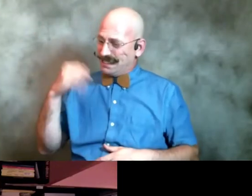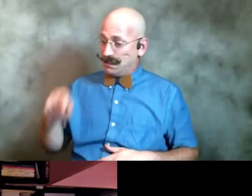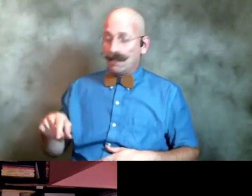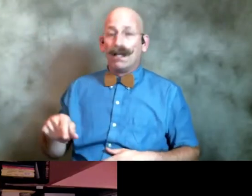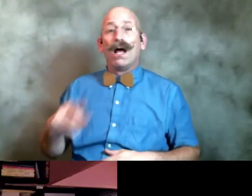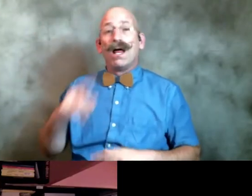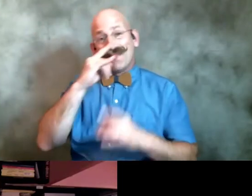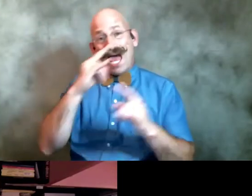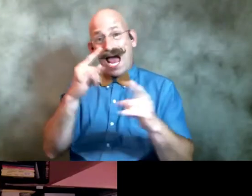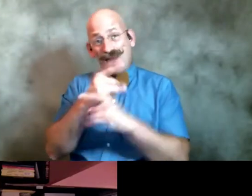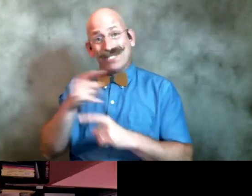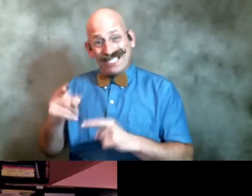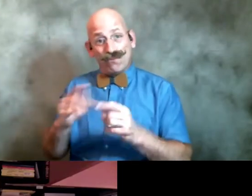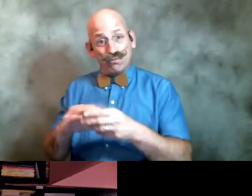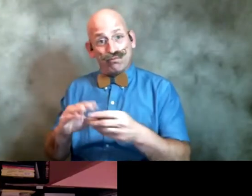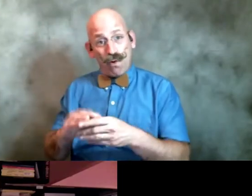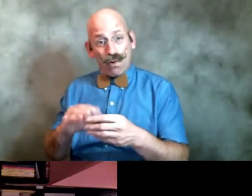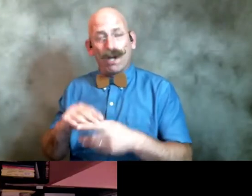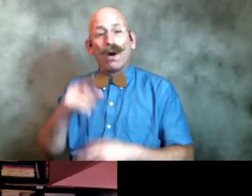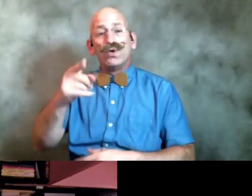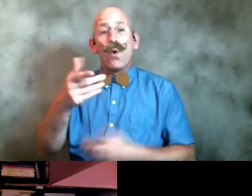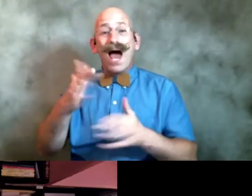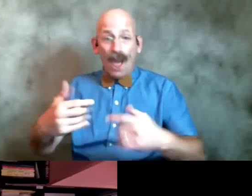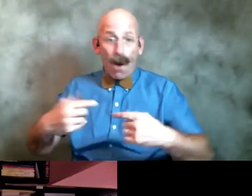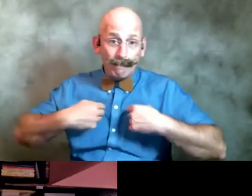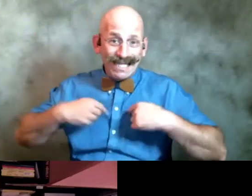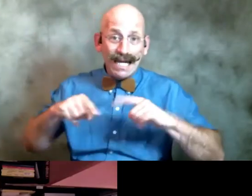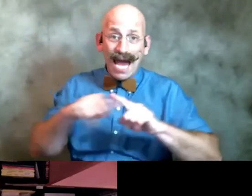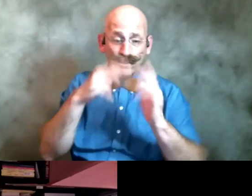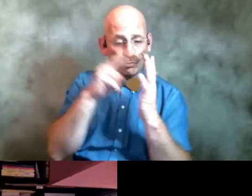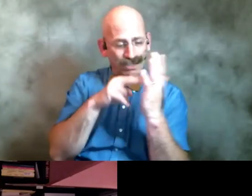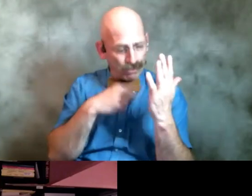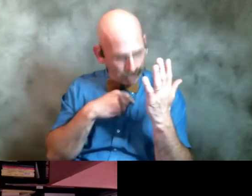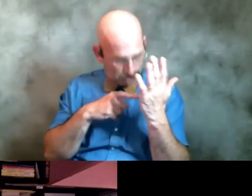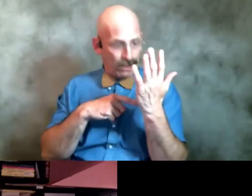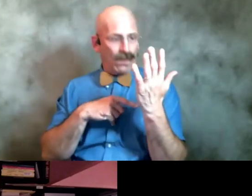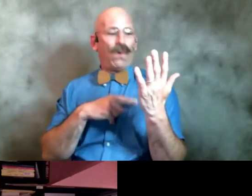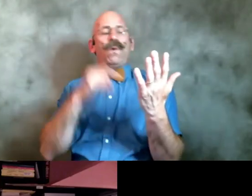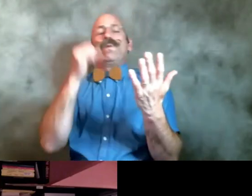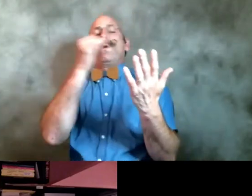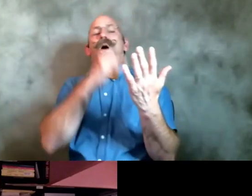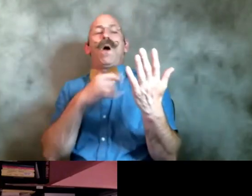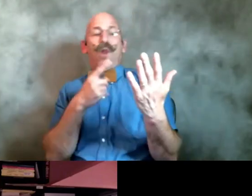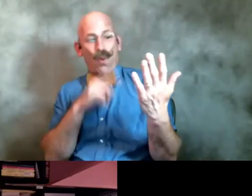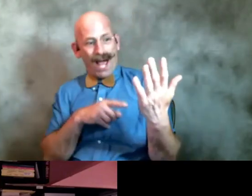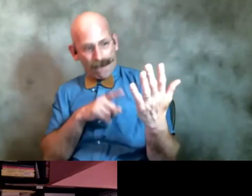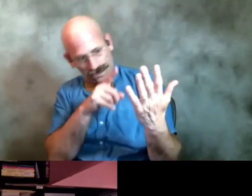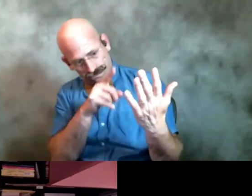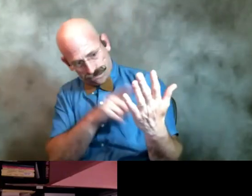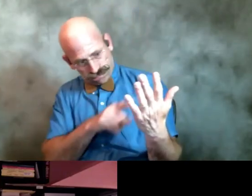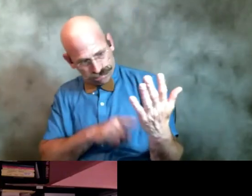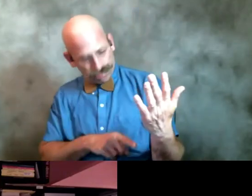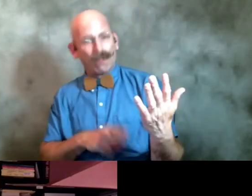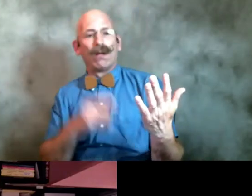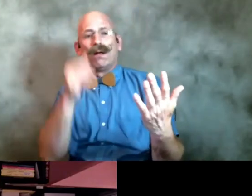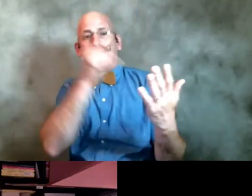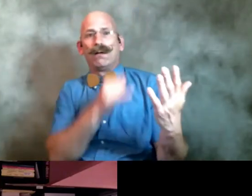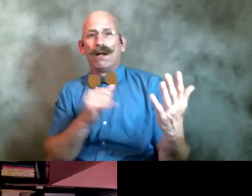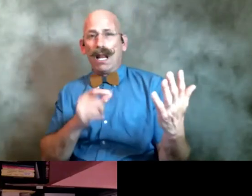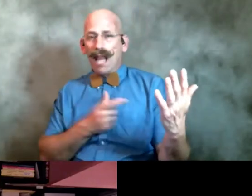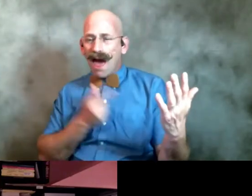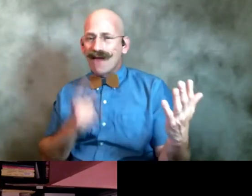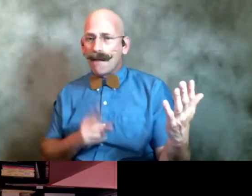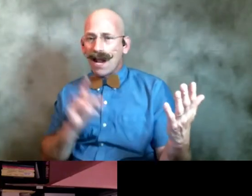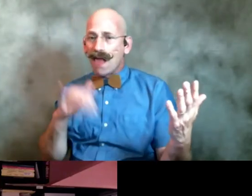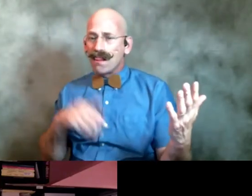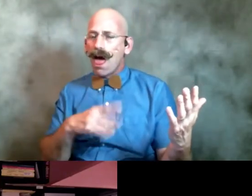here you let me as the reader and the other readers decide oh my god look what happened at all those things and why should life happen this way uh